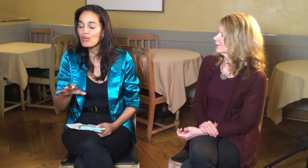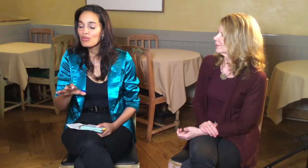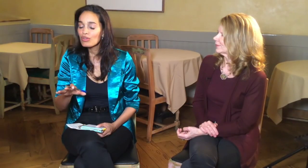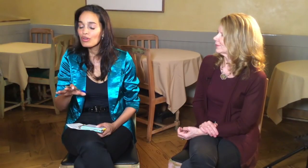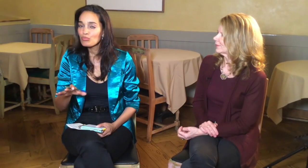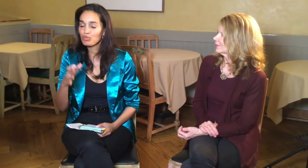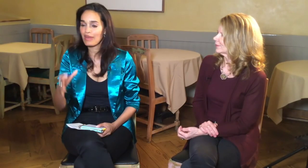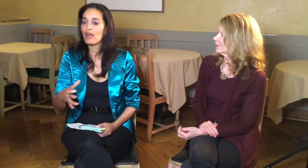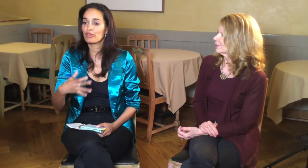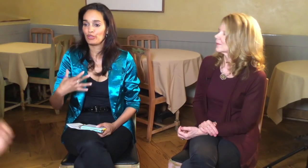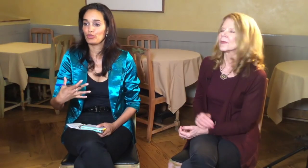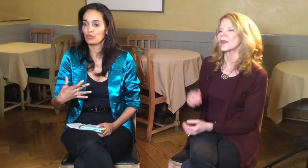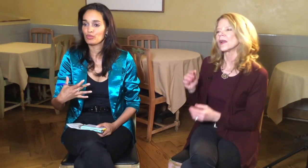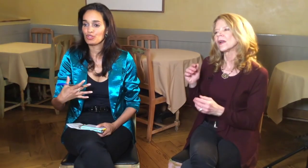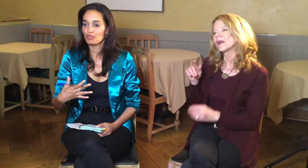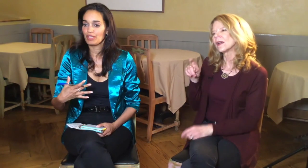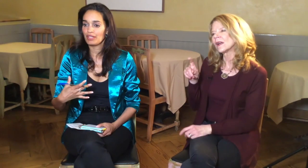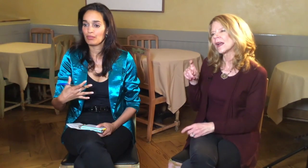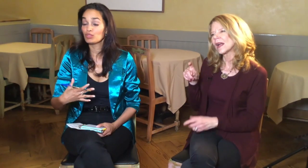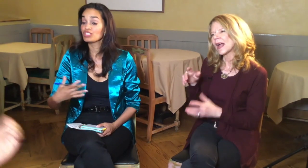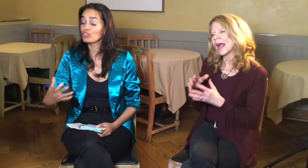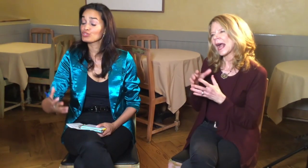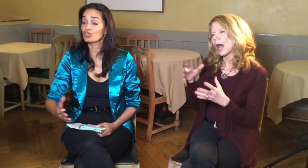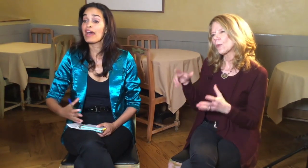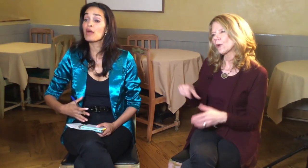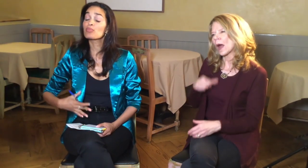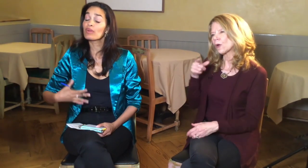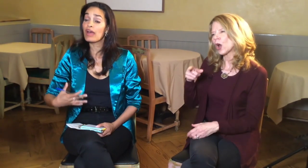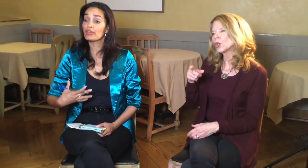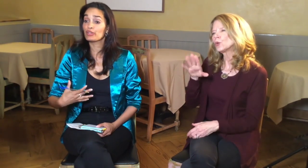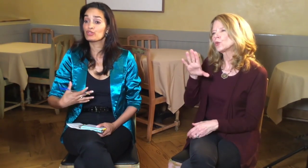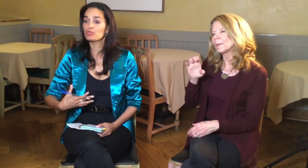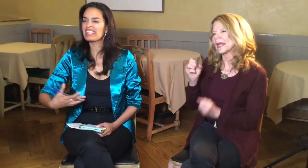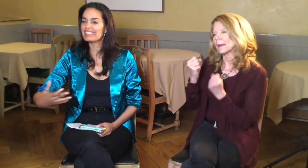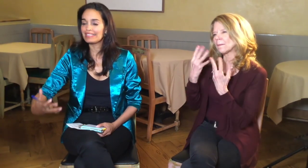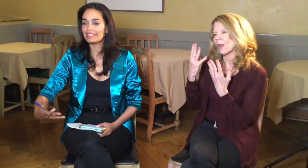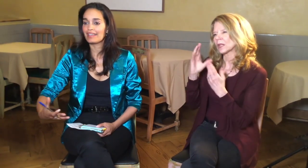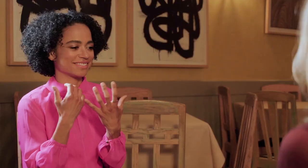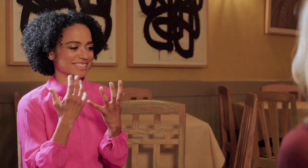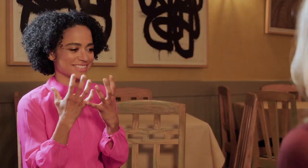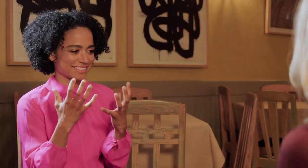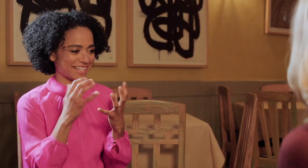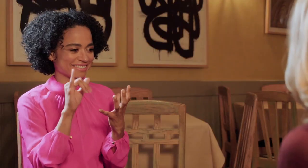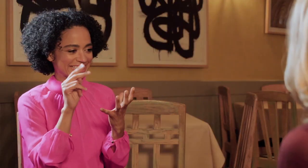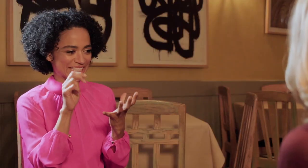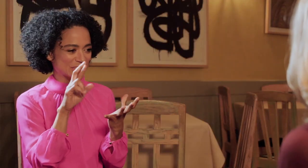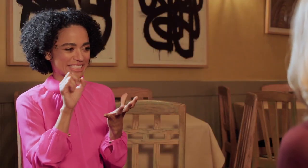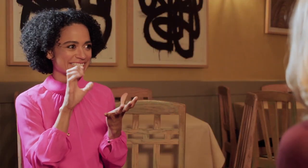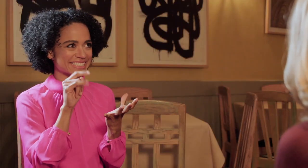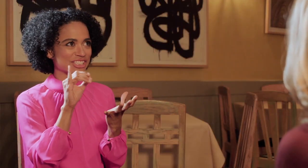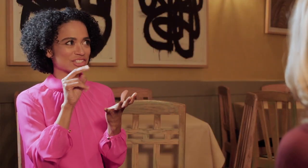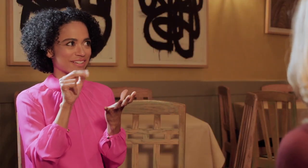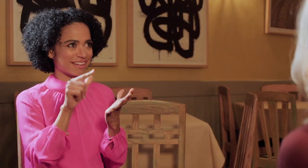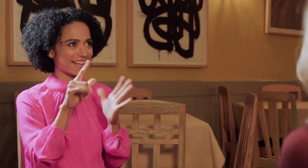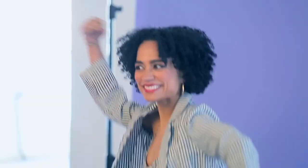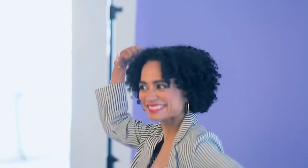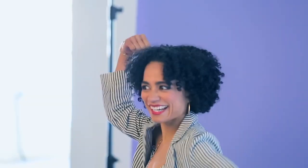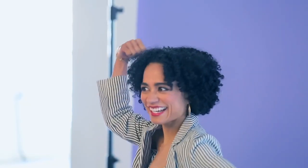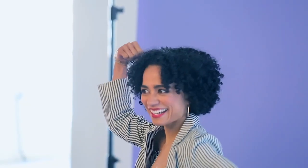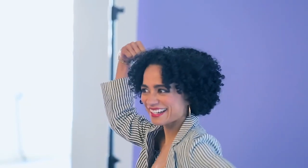proud are you to be multicultural? How proud are you to be Latina? I love having an